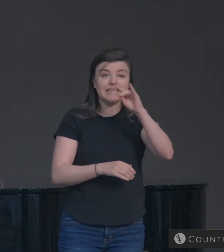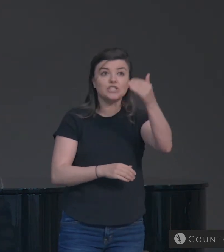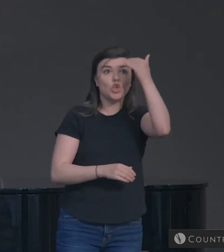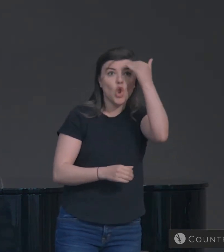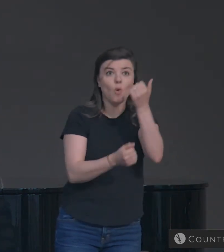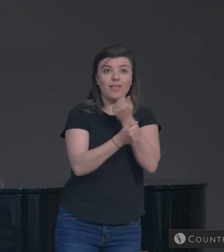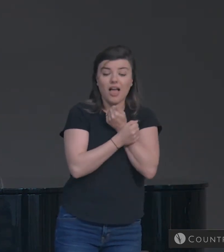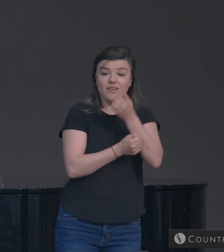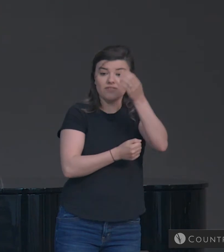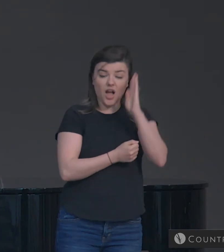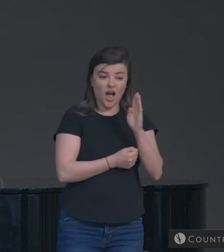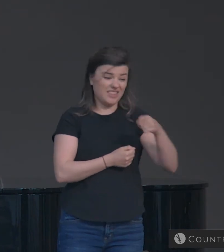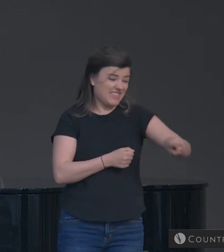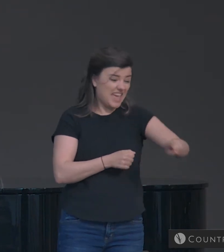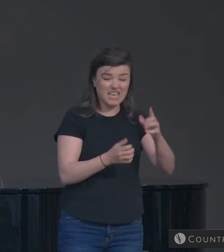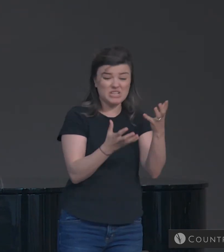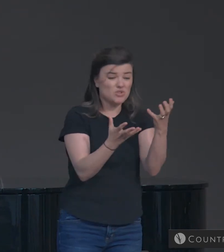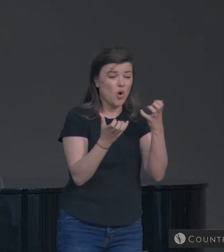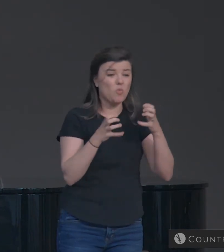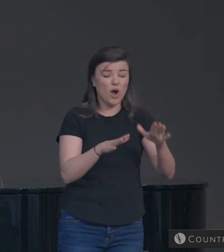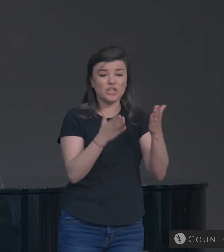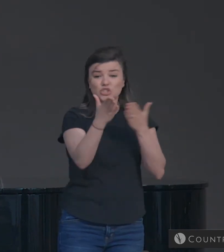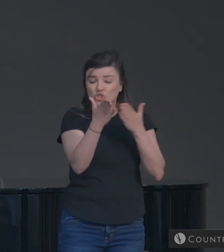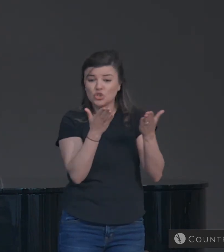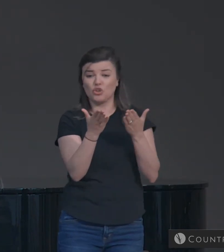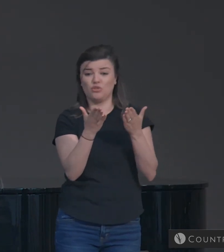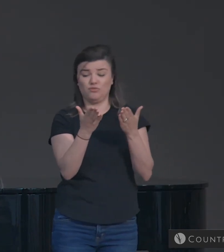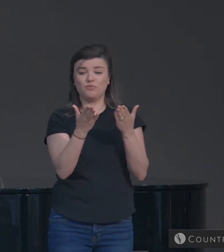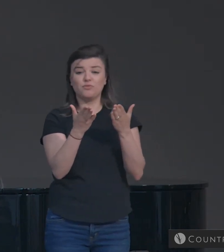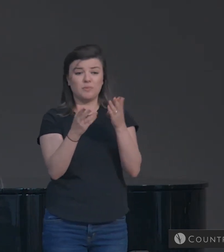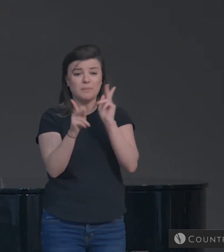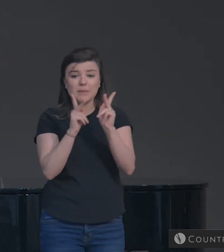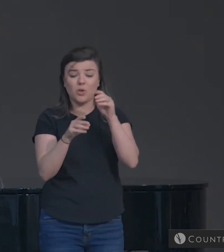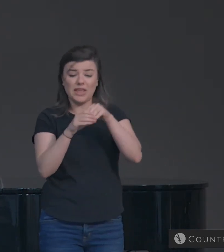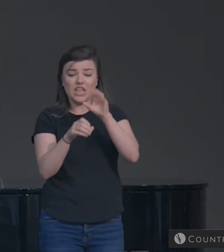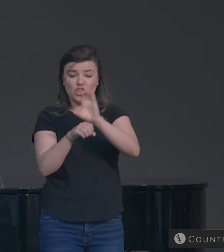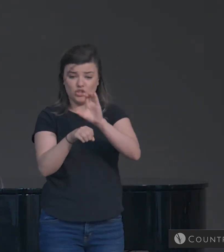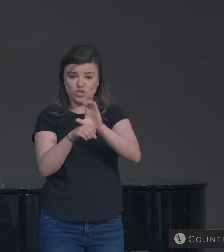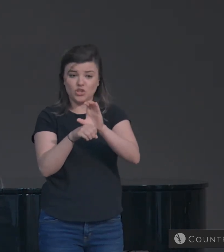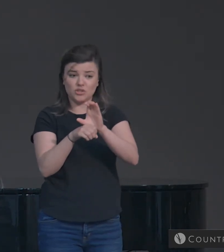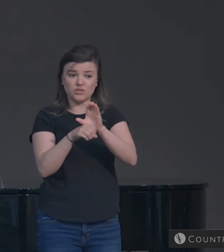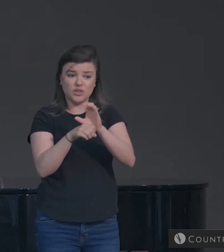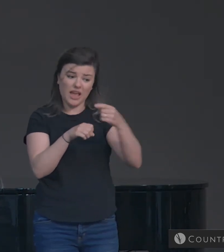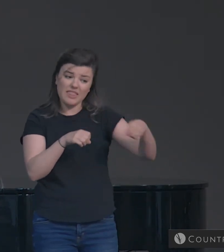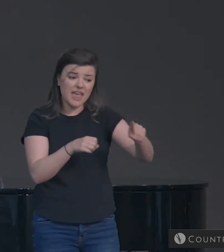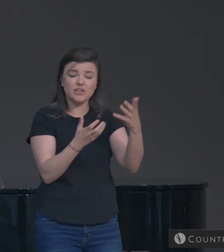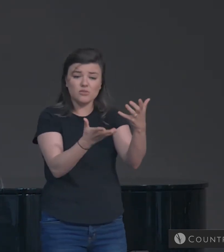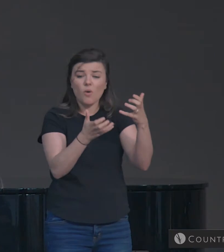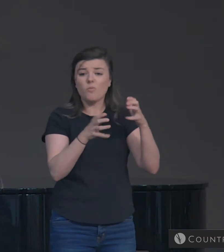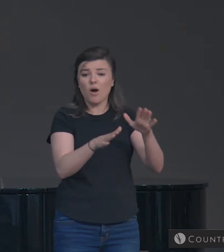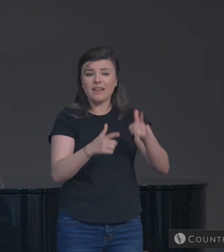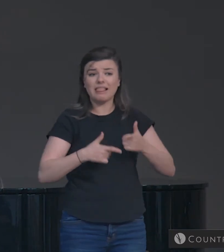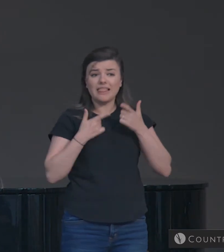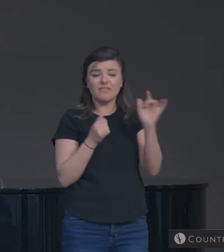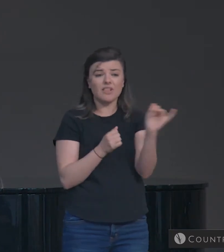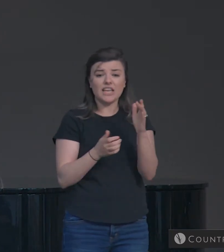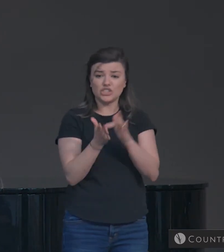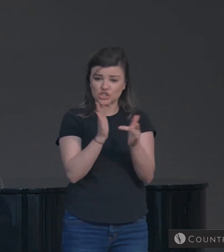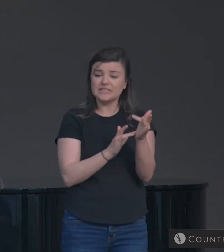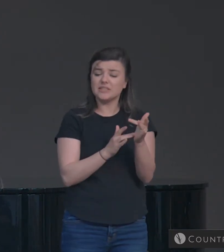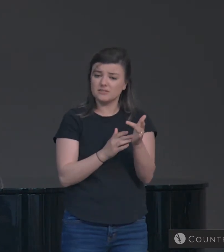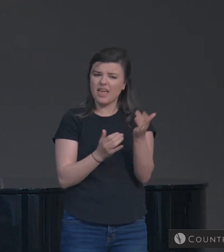love God. They're demotivated to serve anybody else in their church. And they're demotivated to live like Jesus.